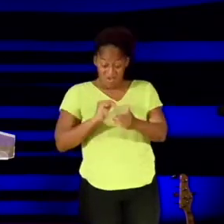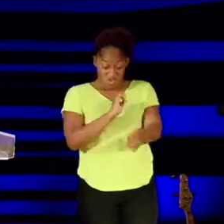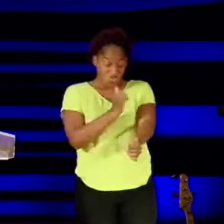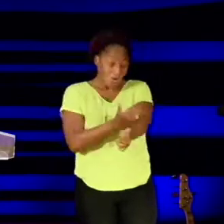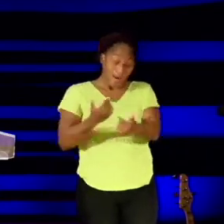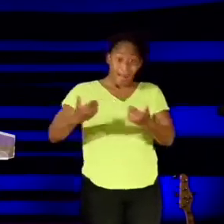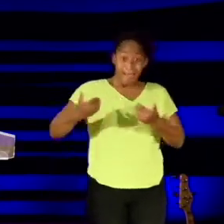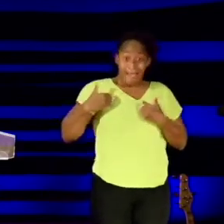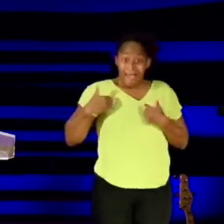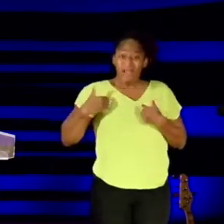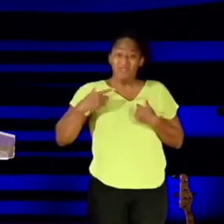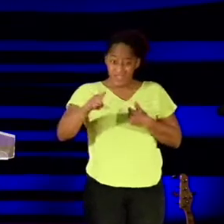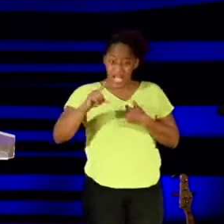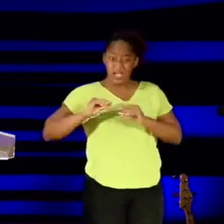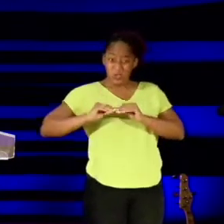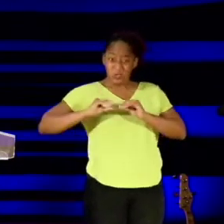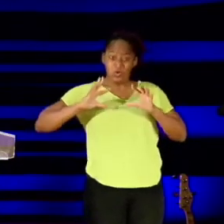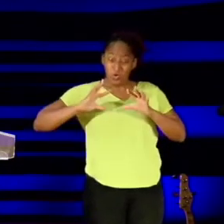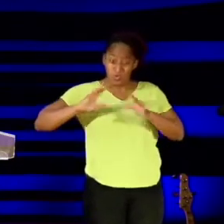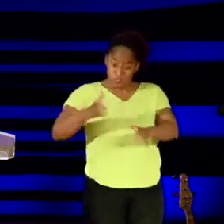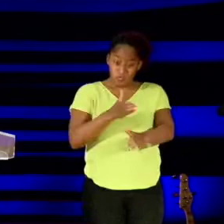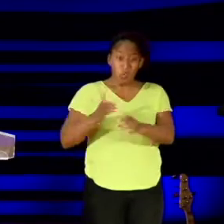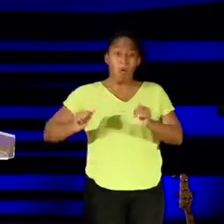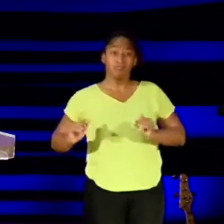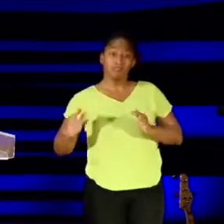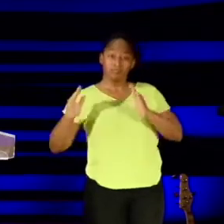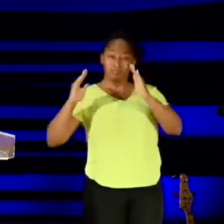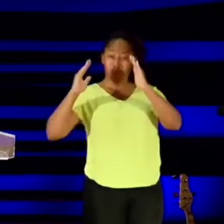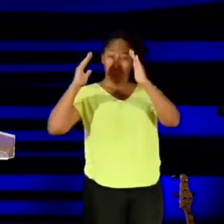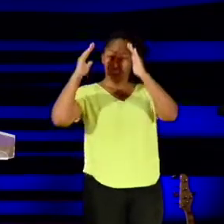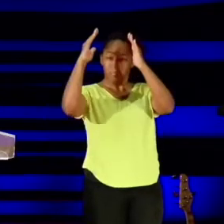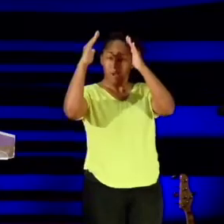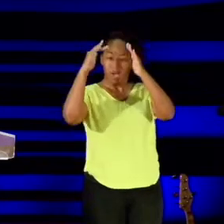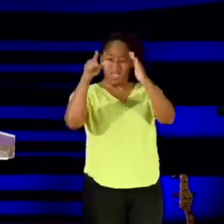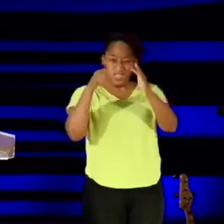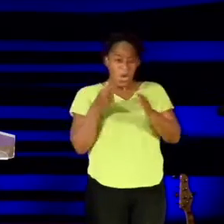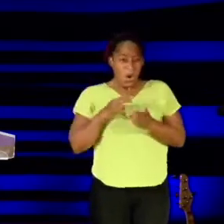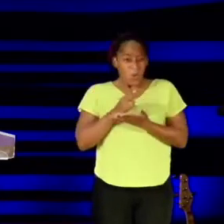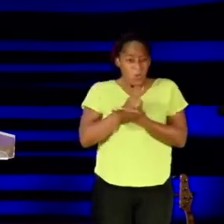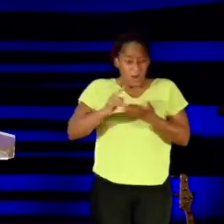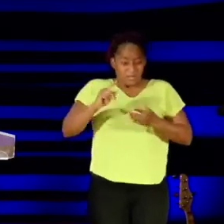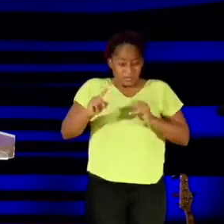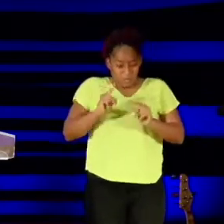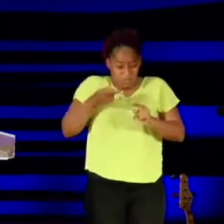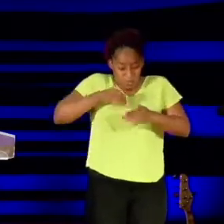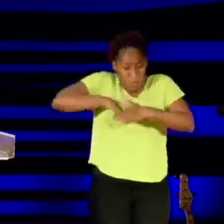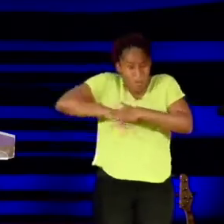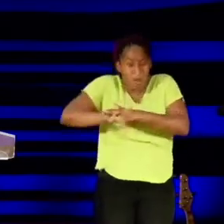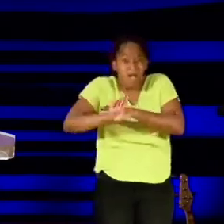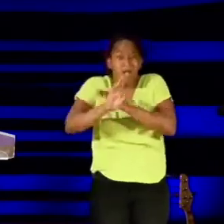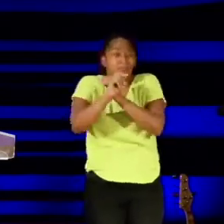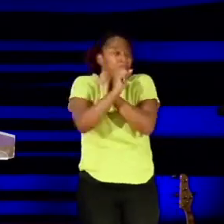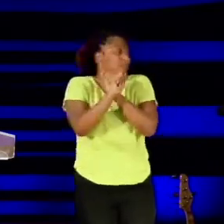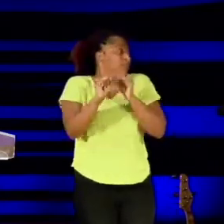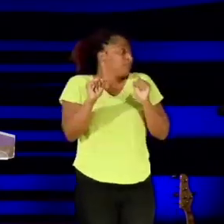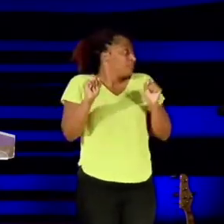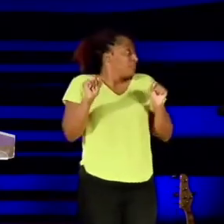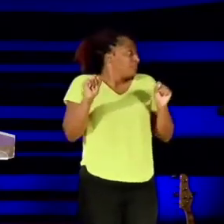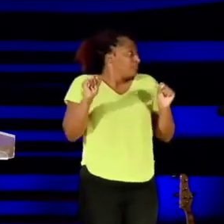is literally a strong tower. The Bible says the righteous can run into it and they are